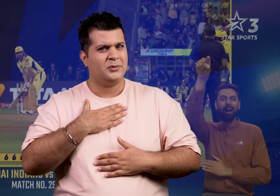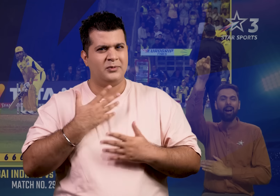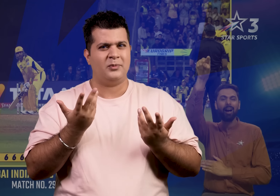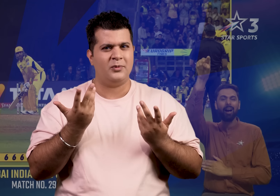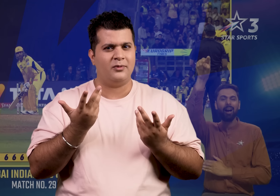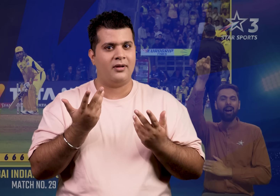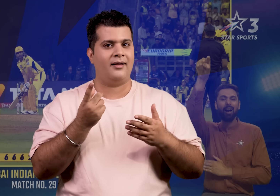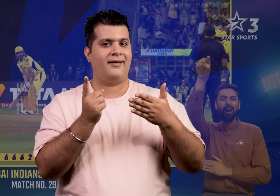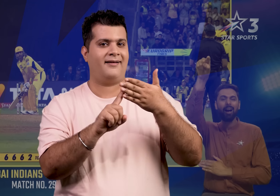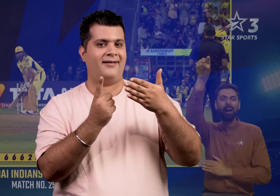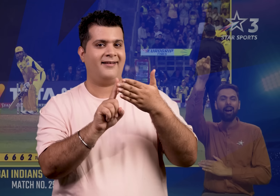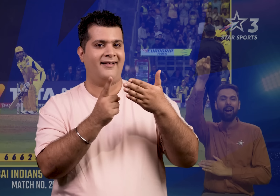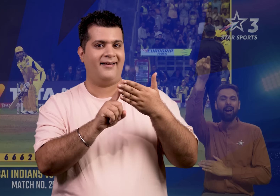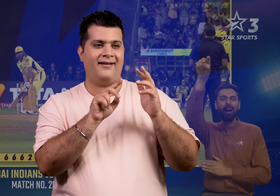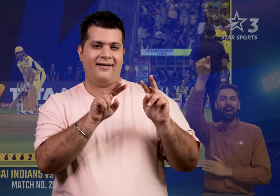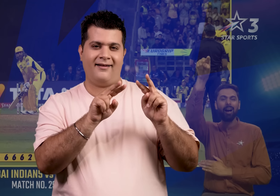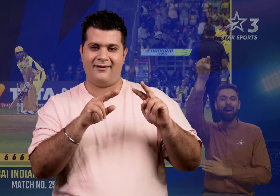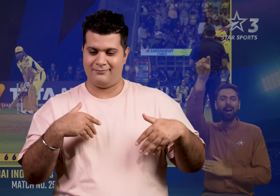You are enjoying it because of the ISL interpretation.